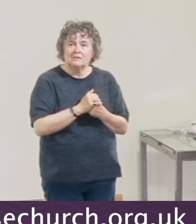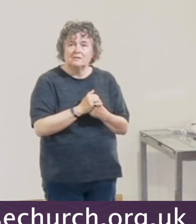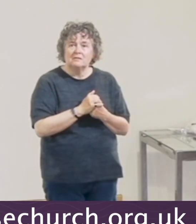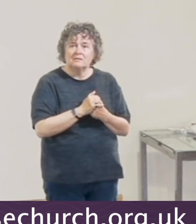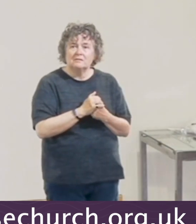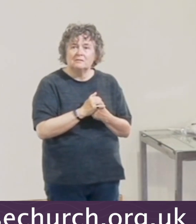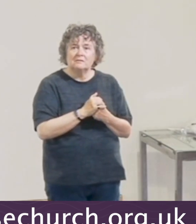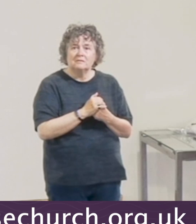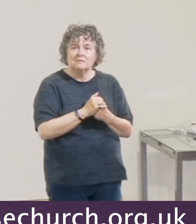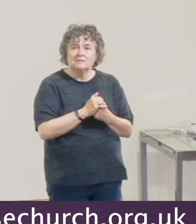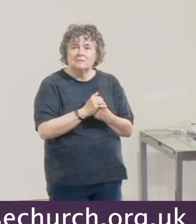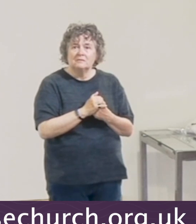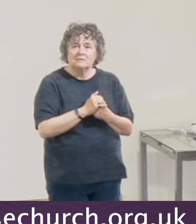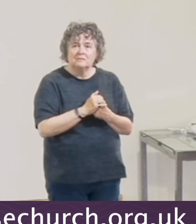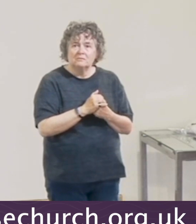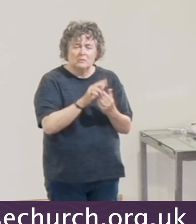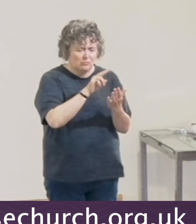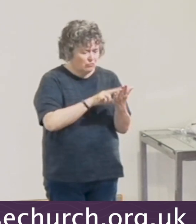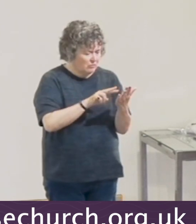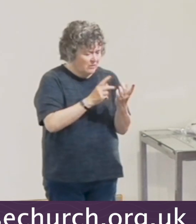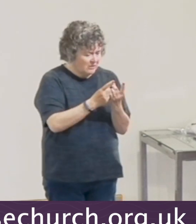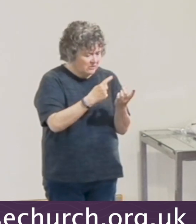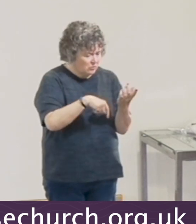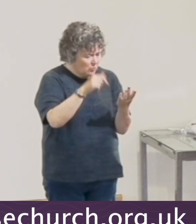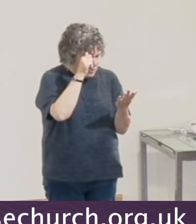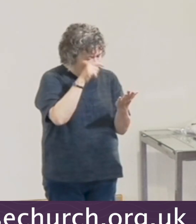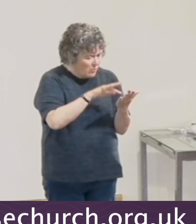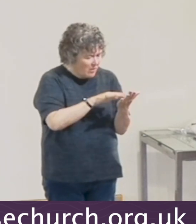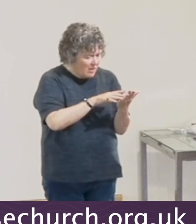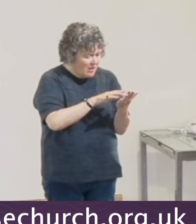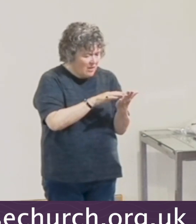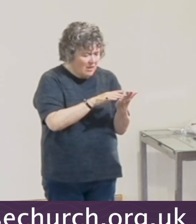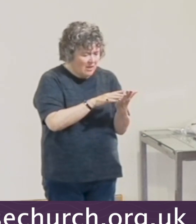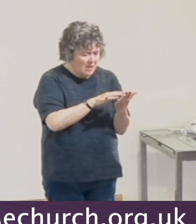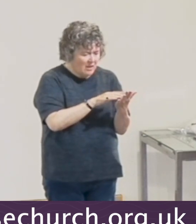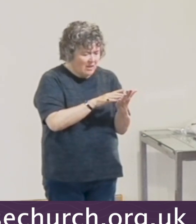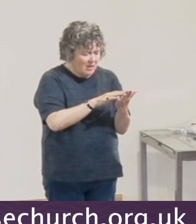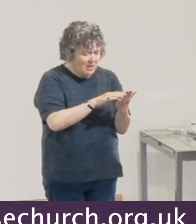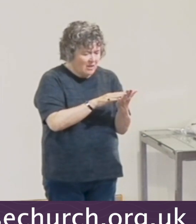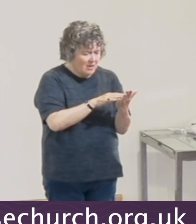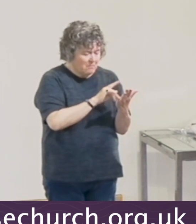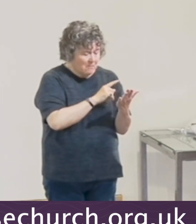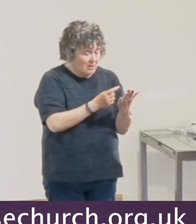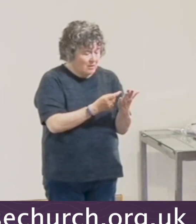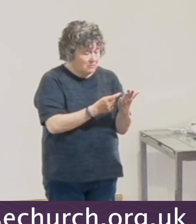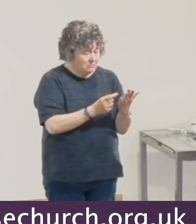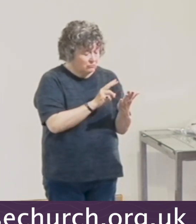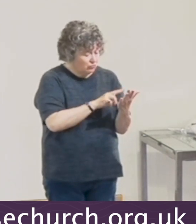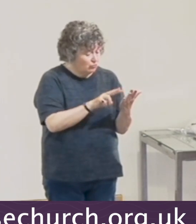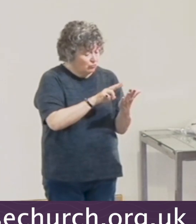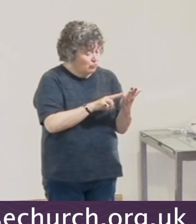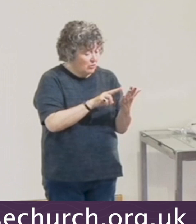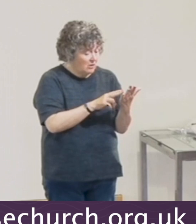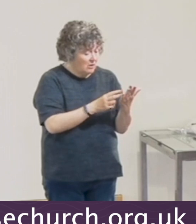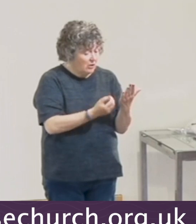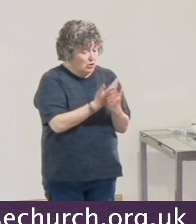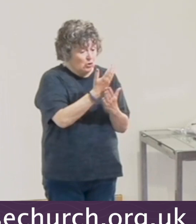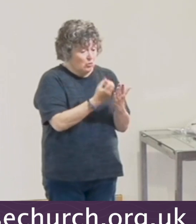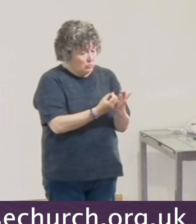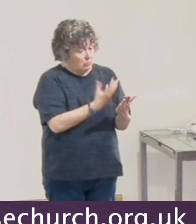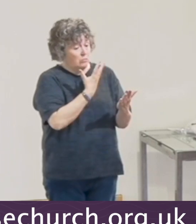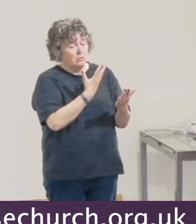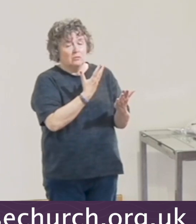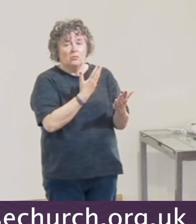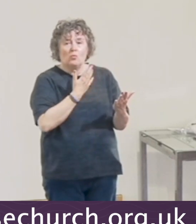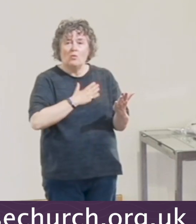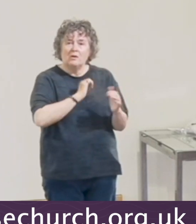Things that are even familiar to us become new and challenging in our lives. But Lord, we want